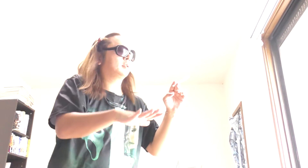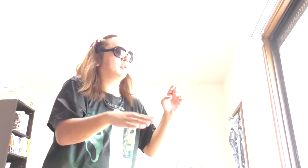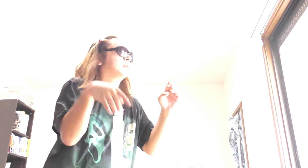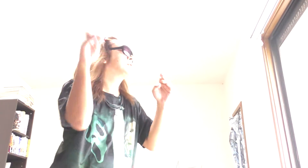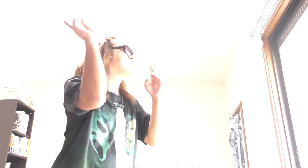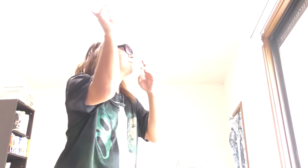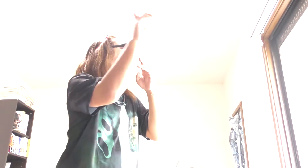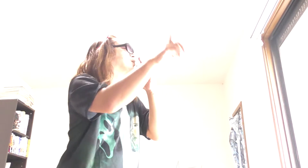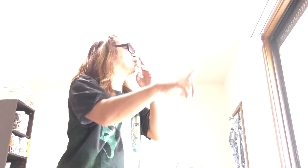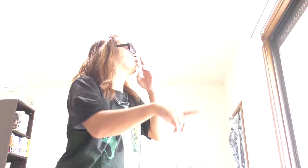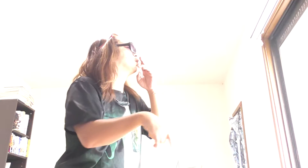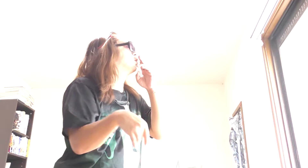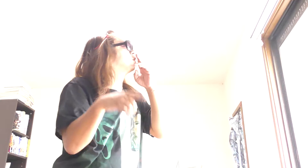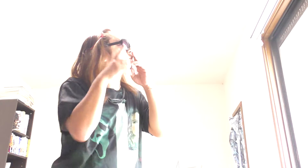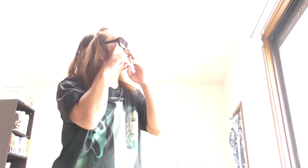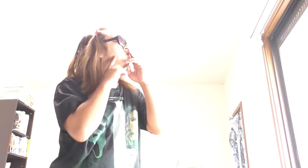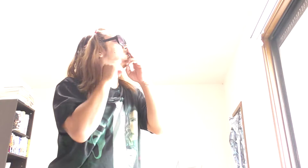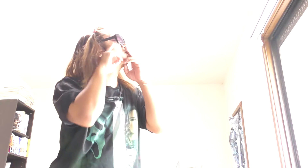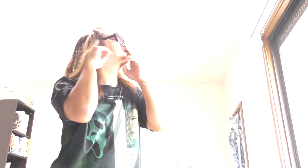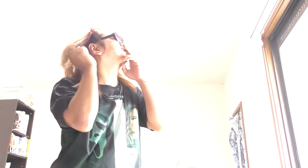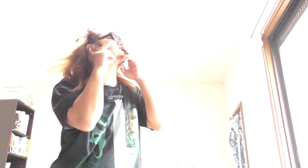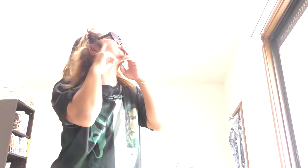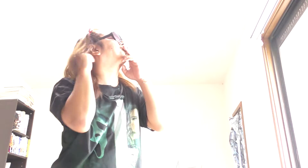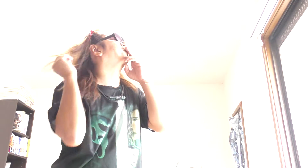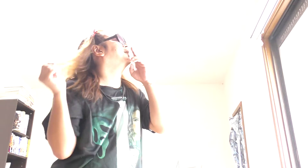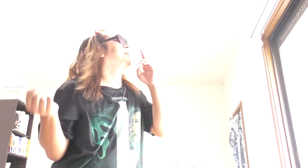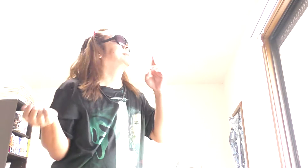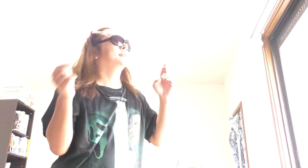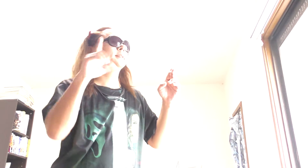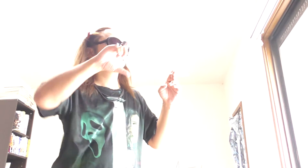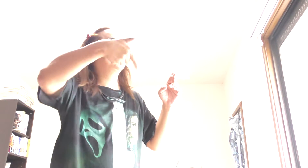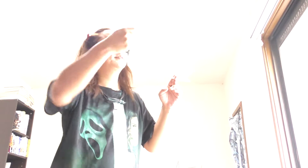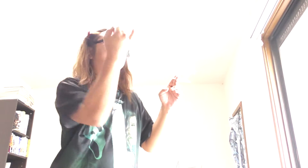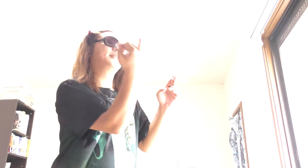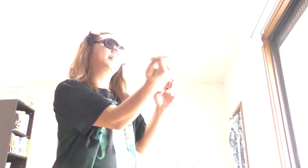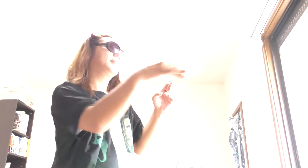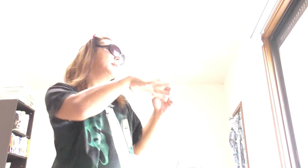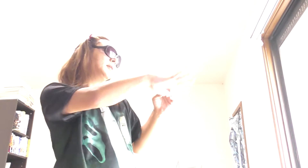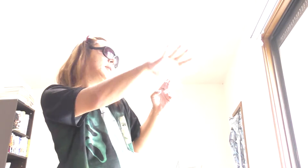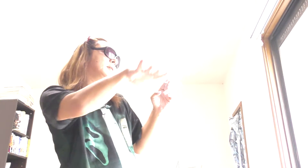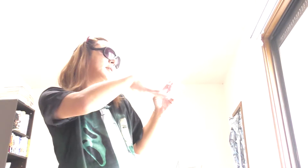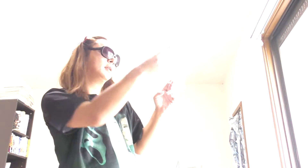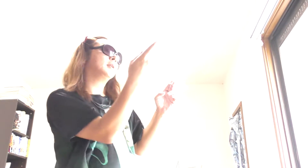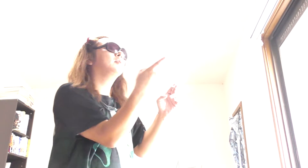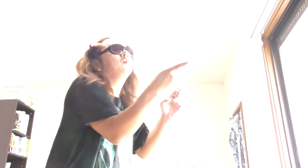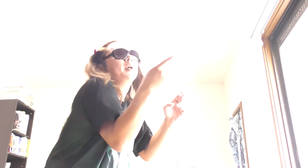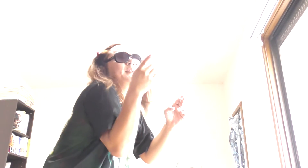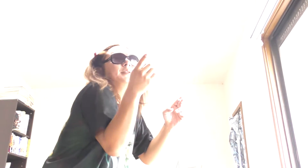This year, to save me from tears, I gave it to someone special.